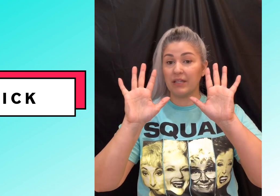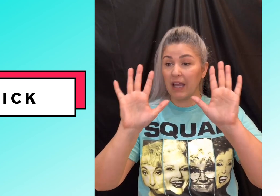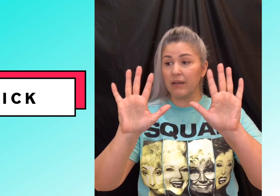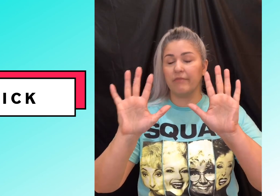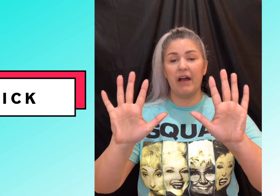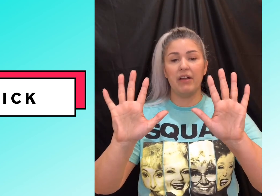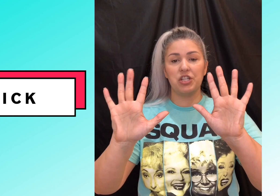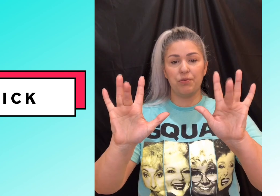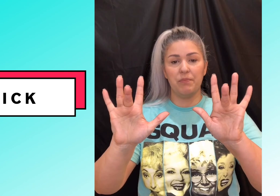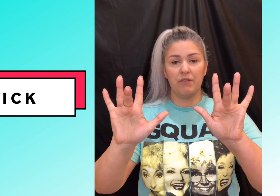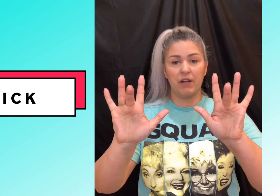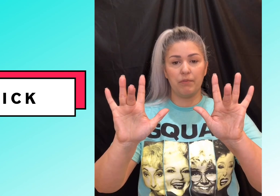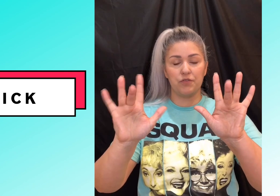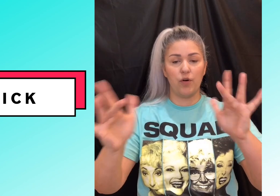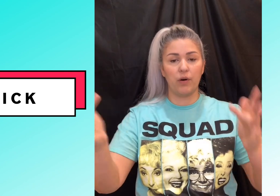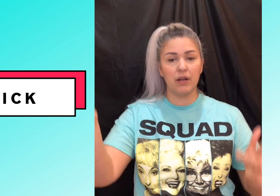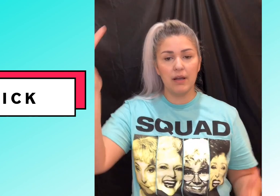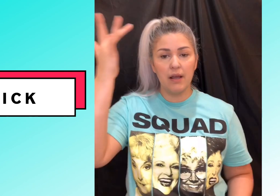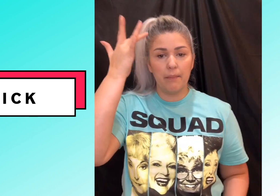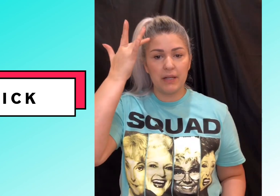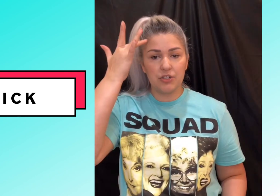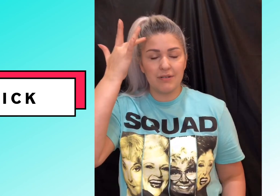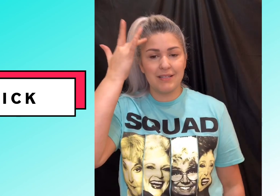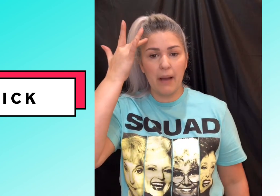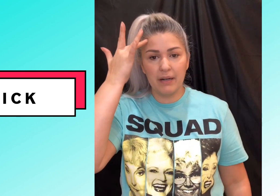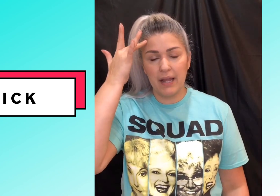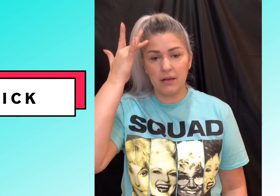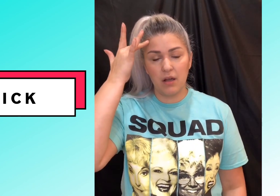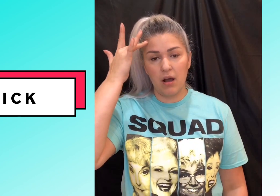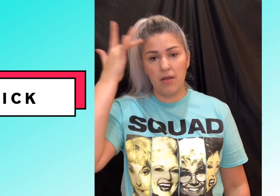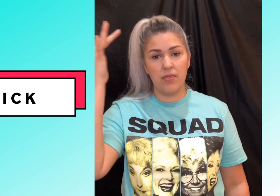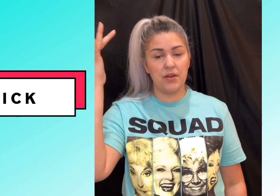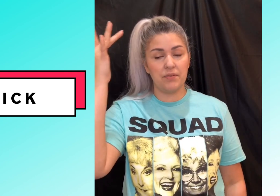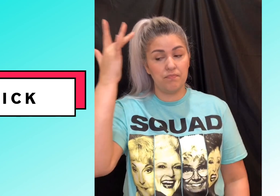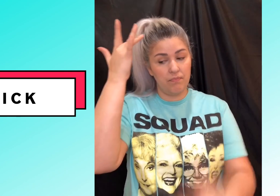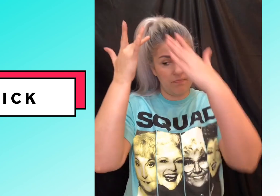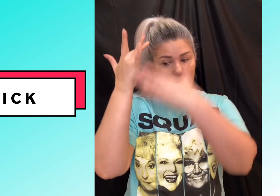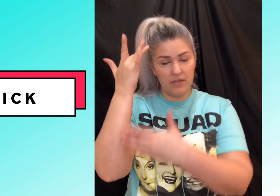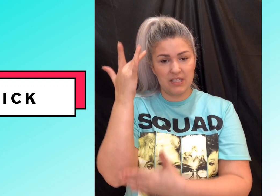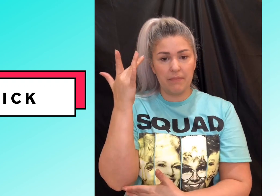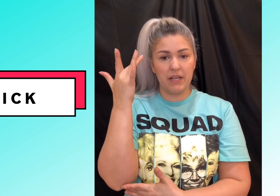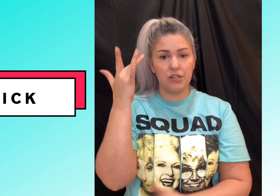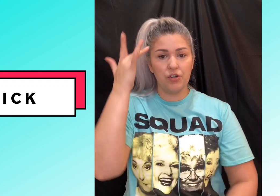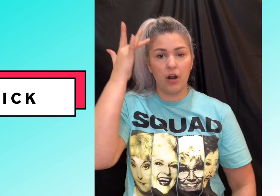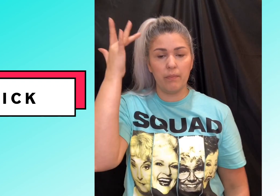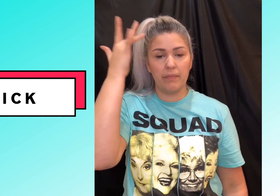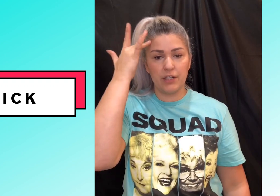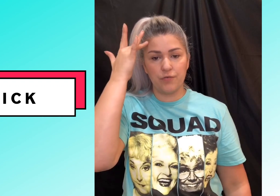again the five hand shape with the middle finger push forward place your dominant hand on the on the same side as your arm at your